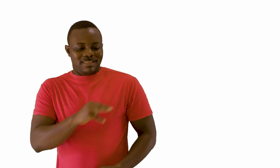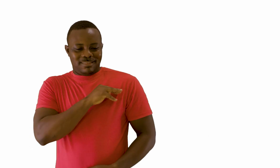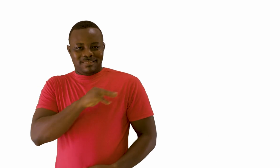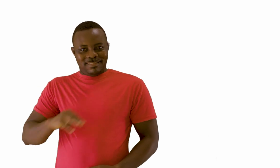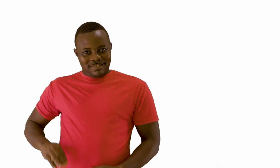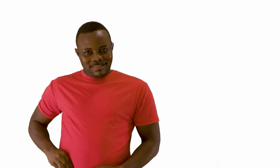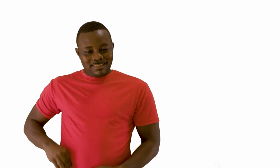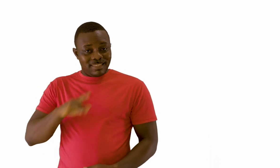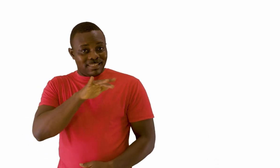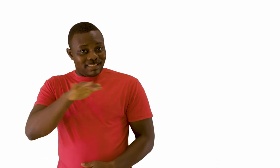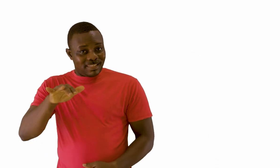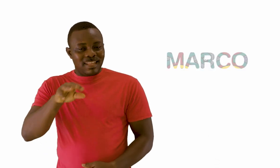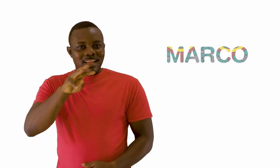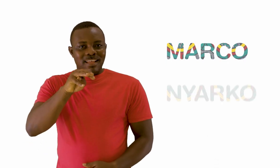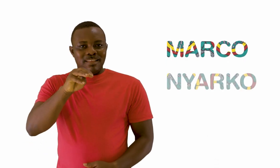My name is Mako Nyako.